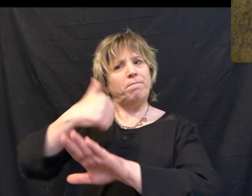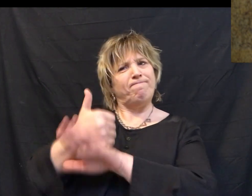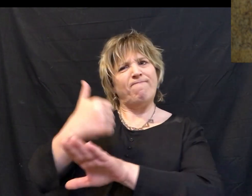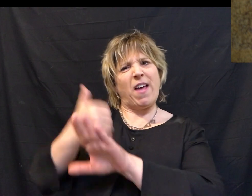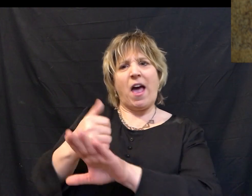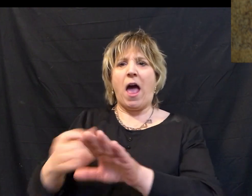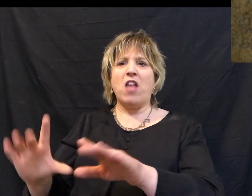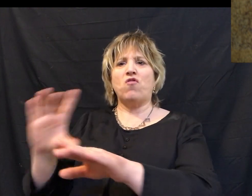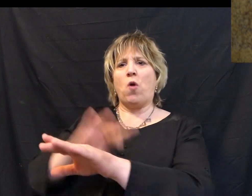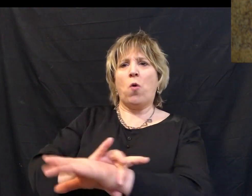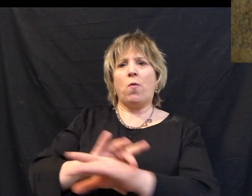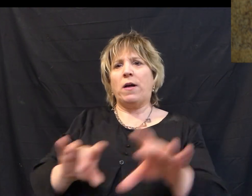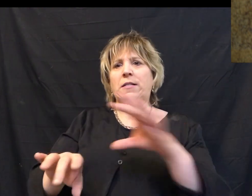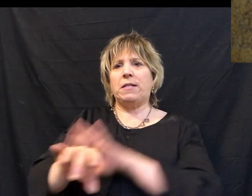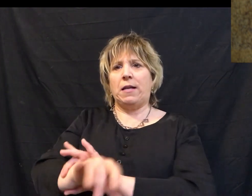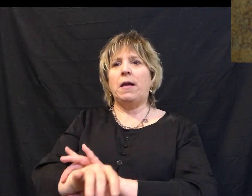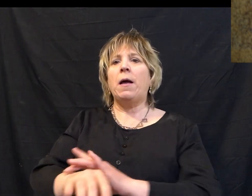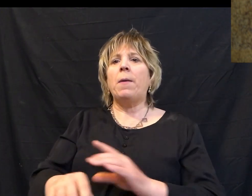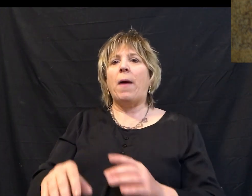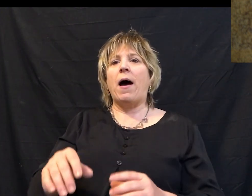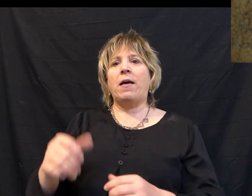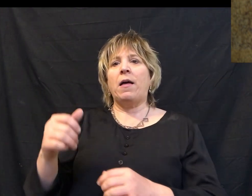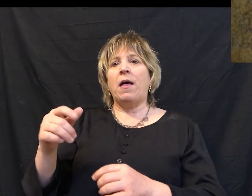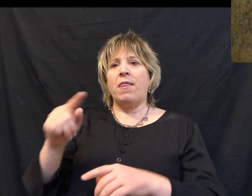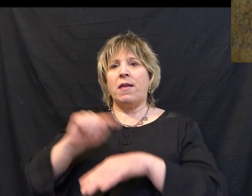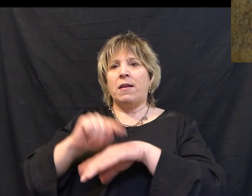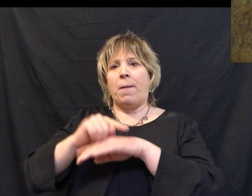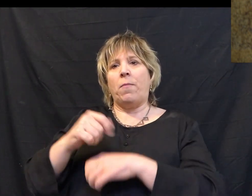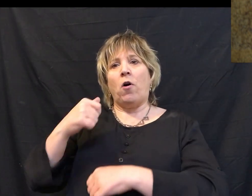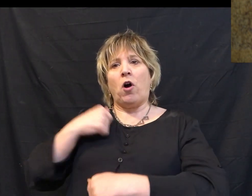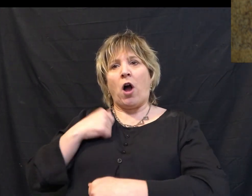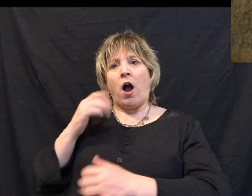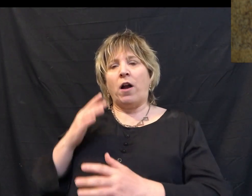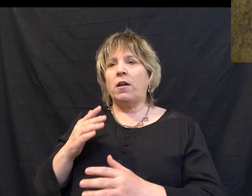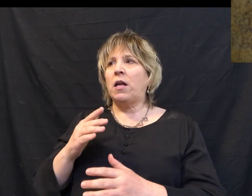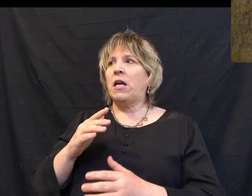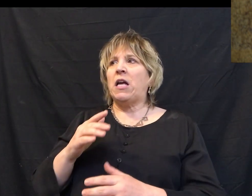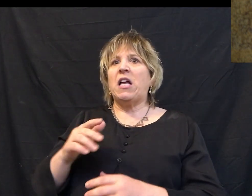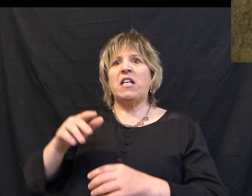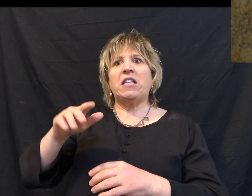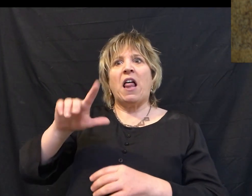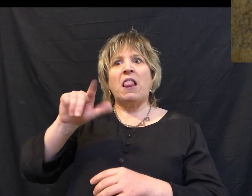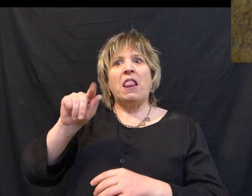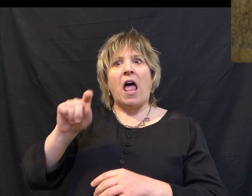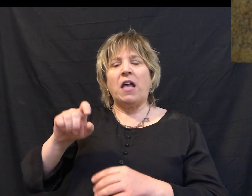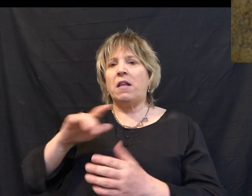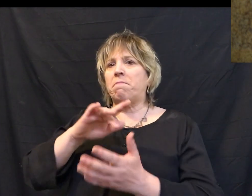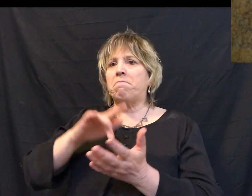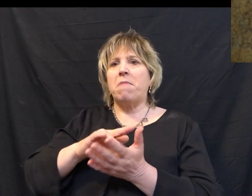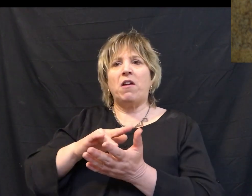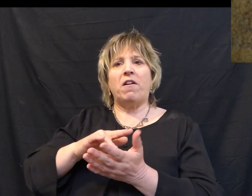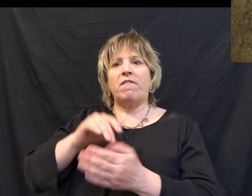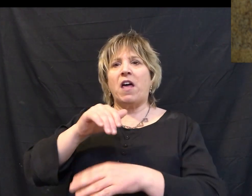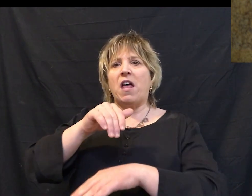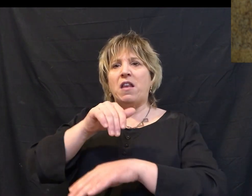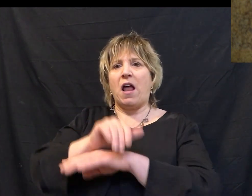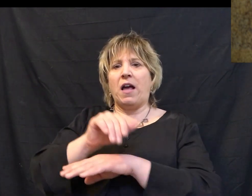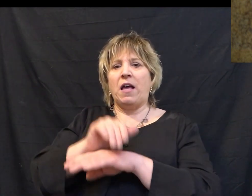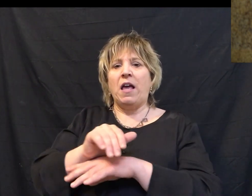and arrested by the temple guard. It's late. It's the middle of the night. And the temple